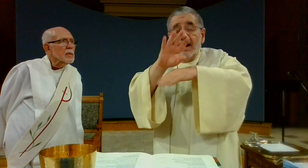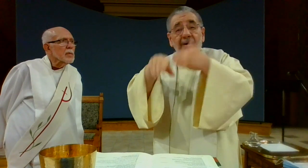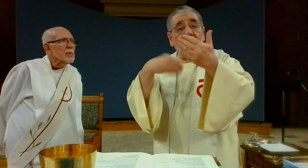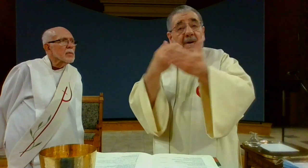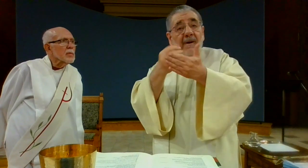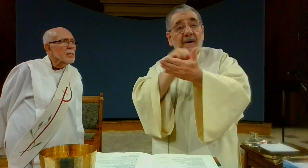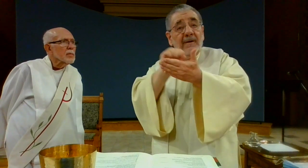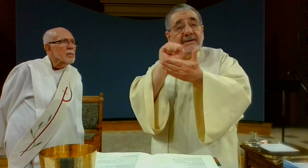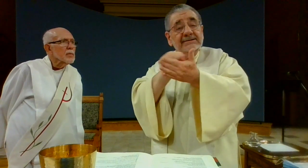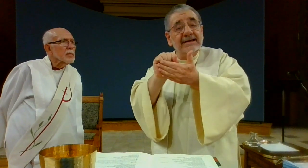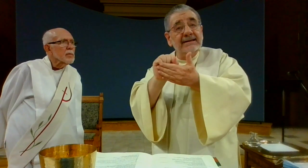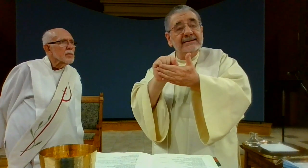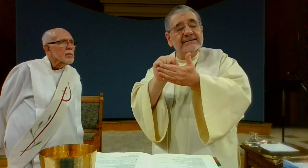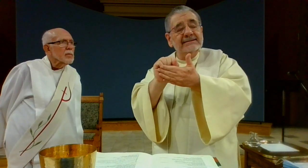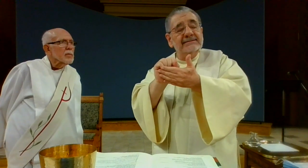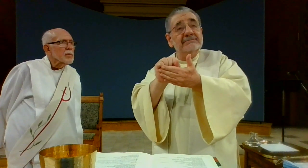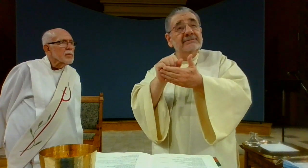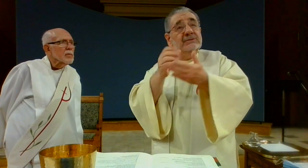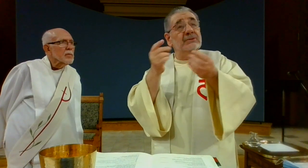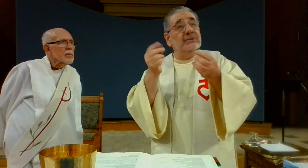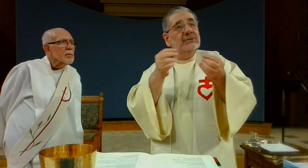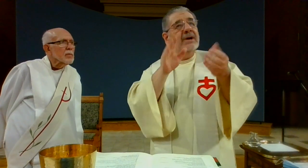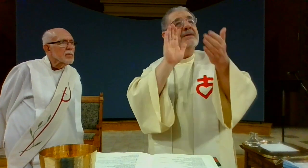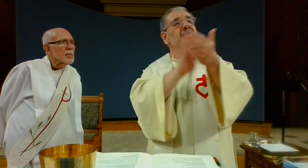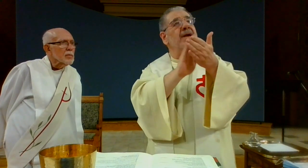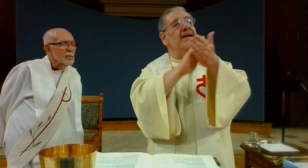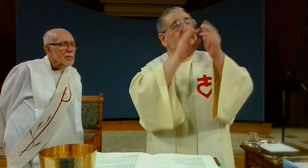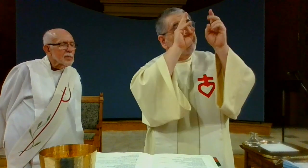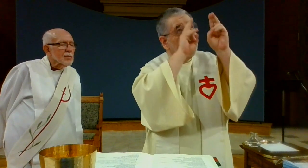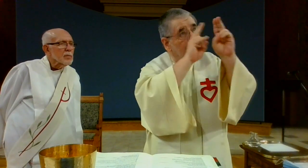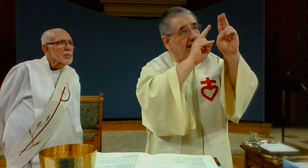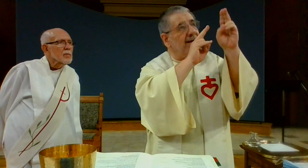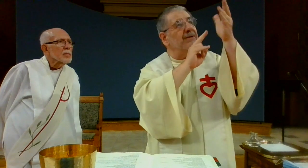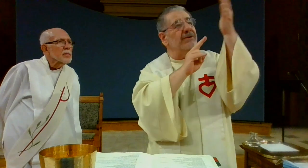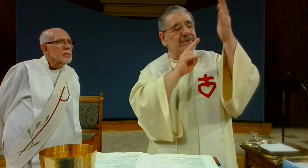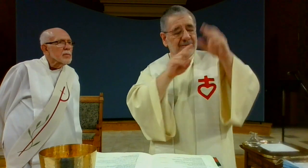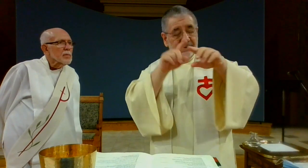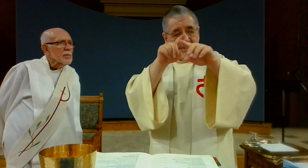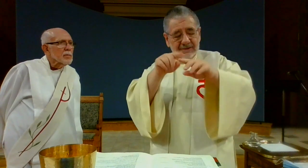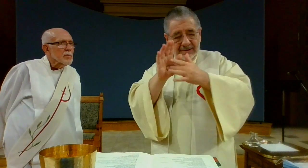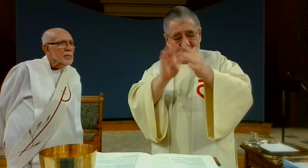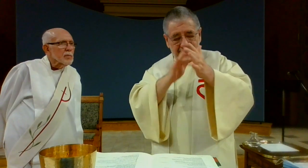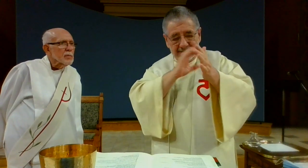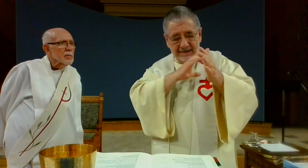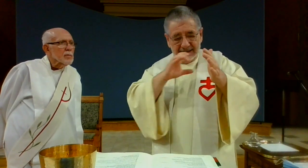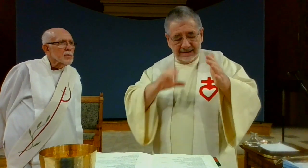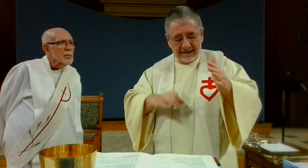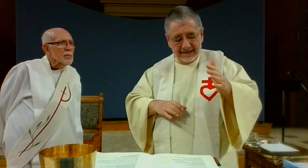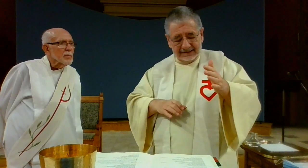the blessed apostles and all the saints who have pleased you throughout the ages that we may merit to be coerced to eternal life and may